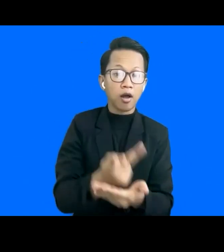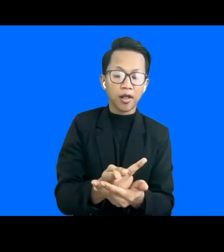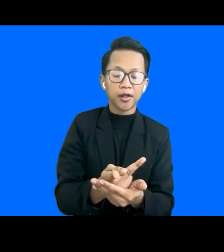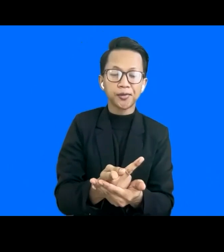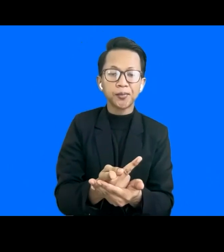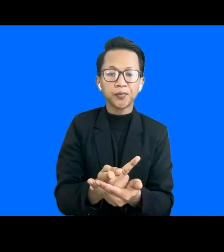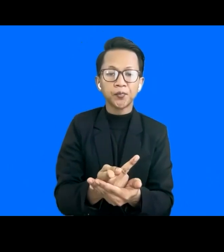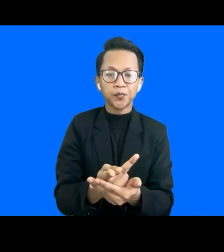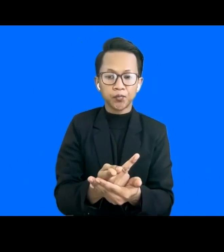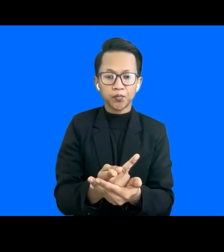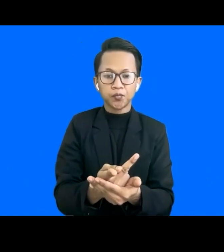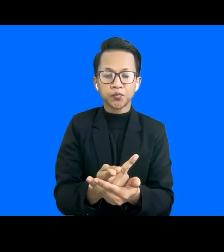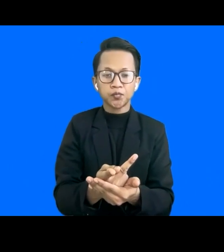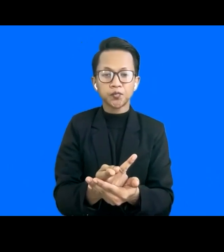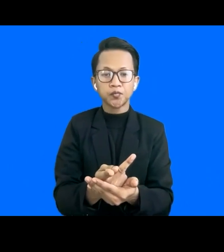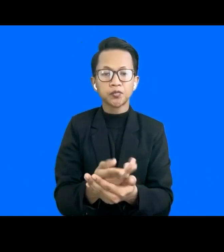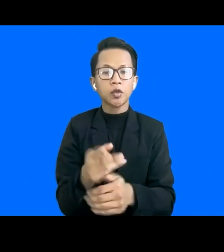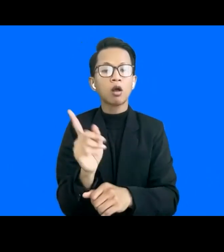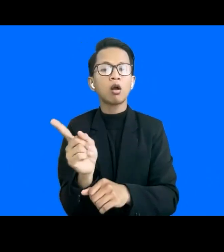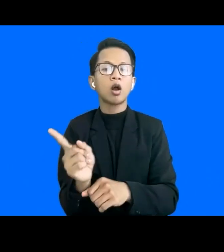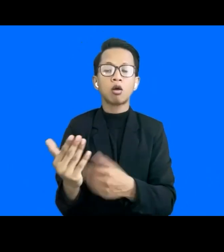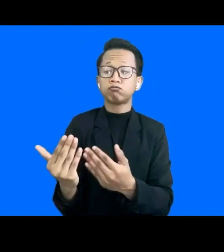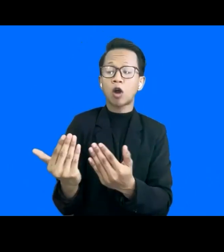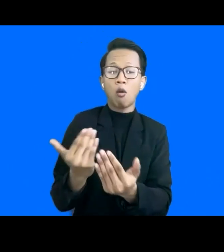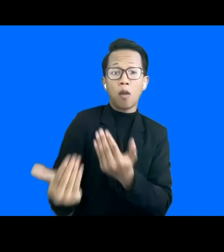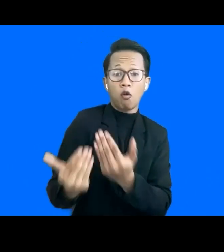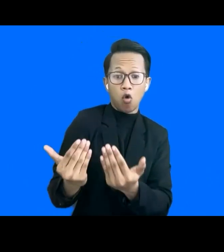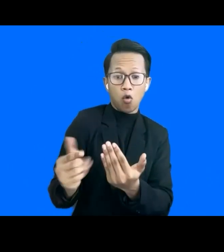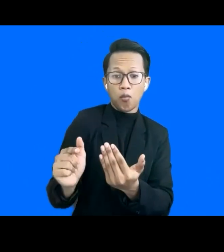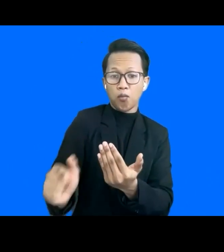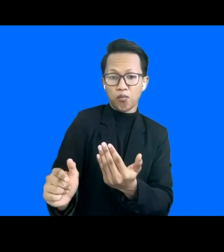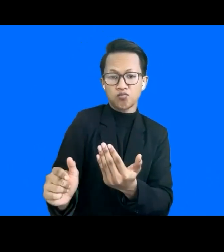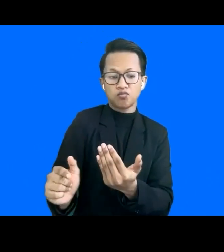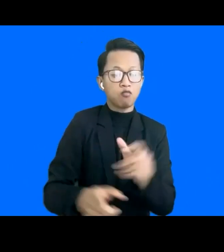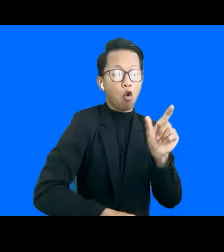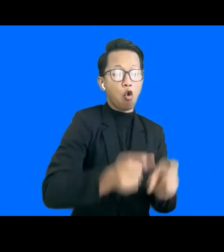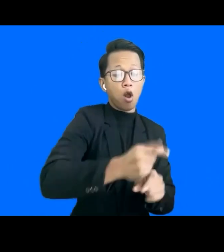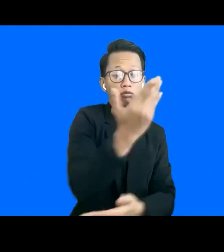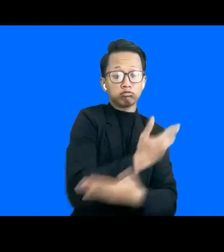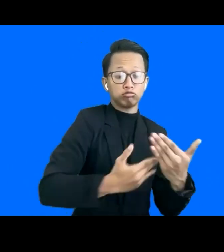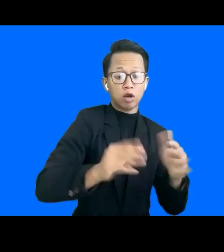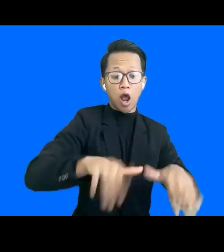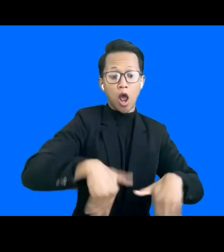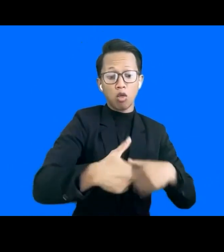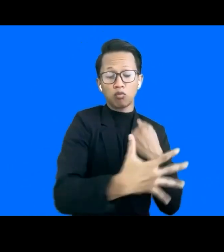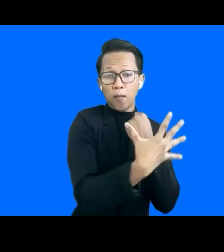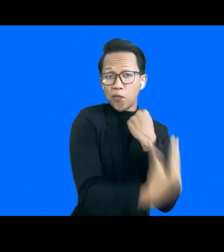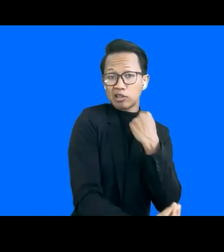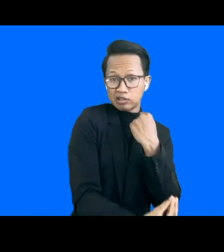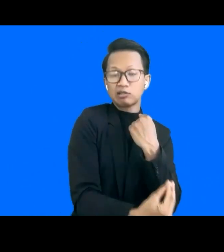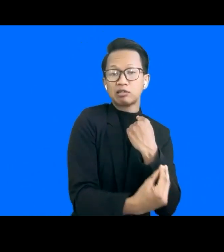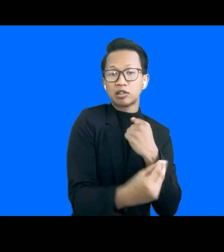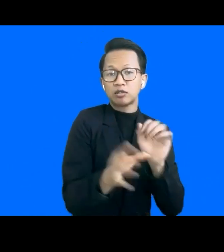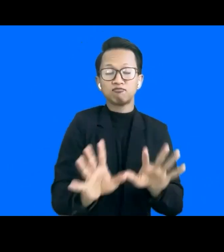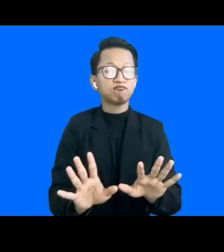there is a severe lack of platforms with, you know, keyboard accessibility or poor contrast ratios or even